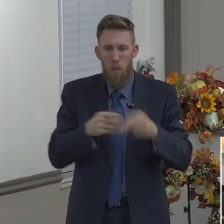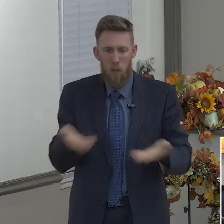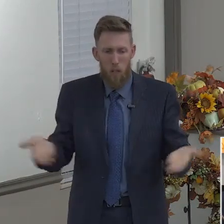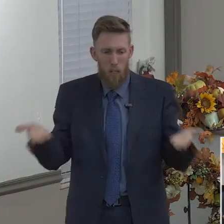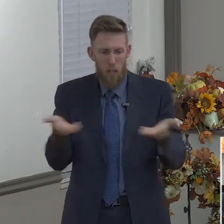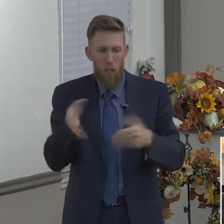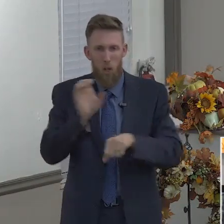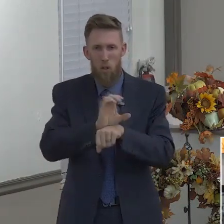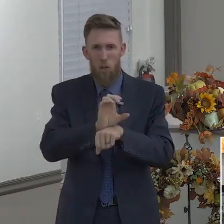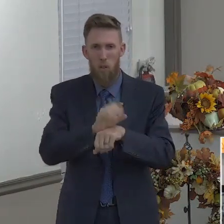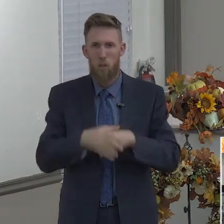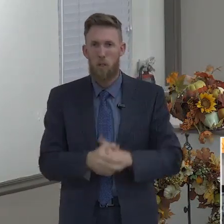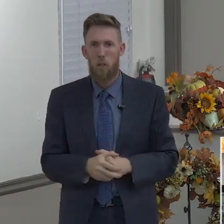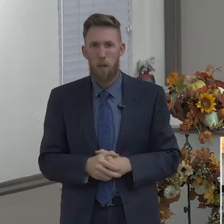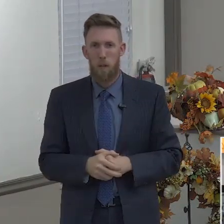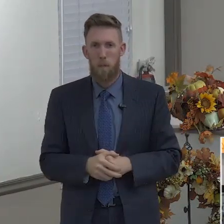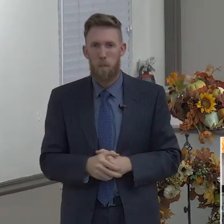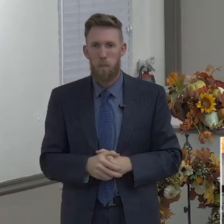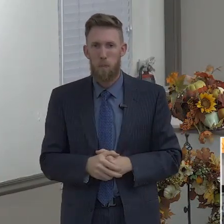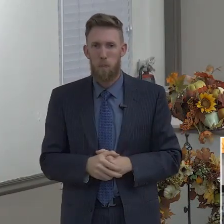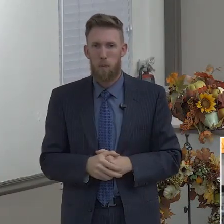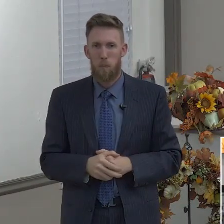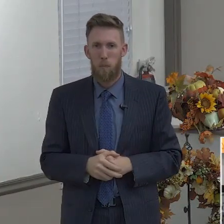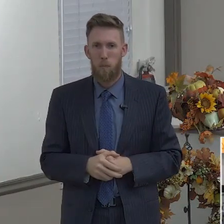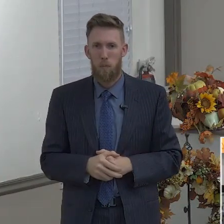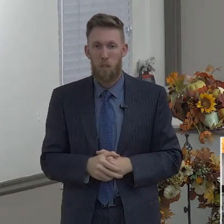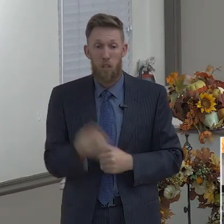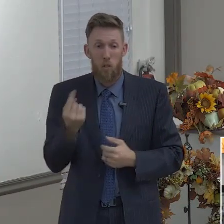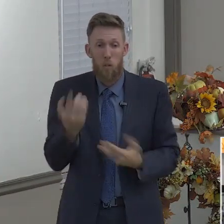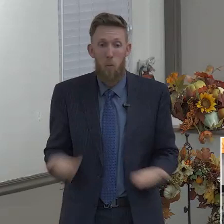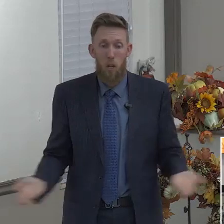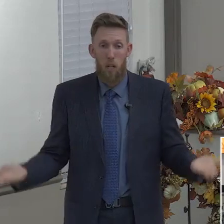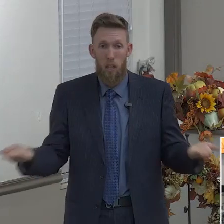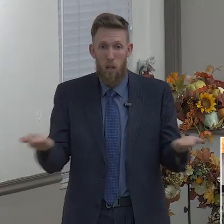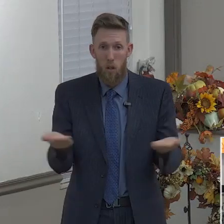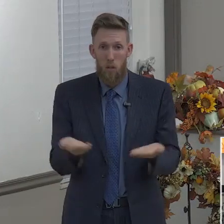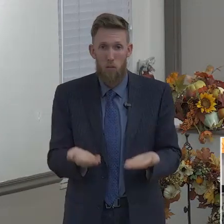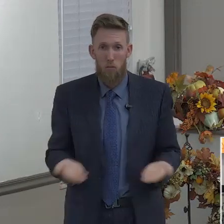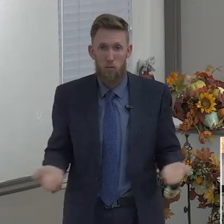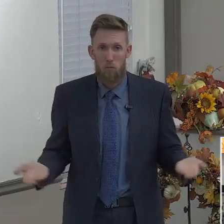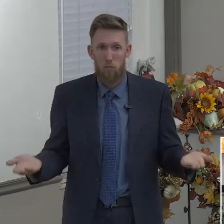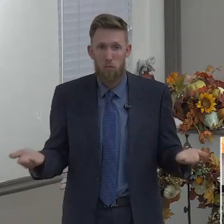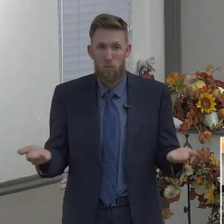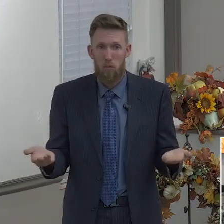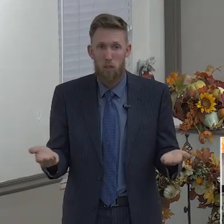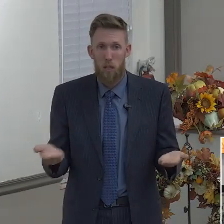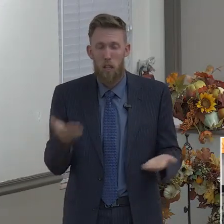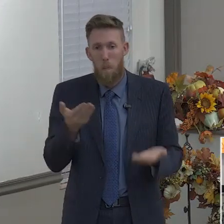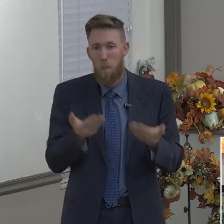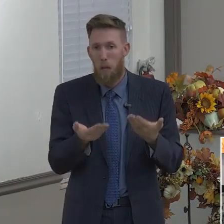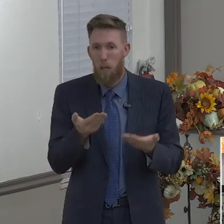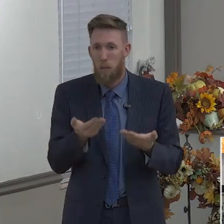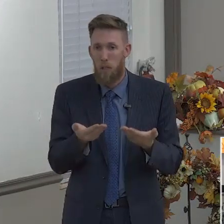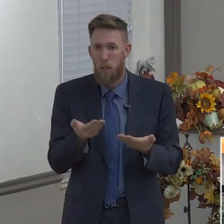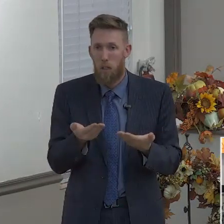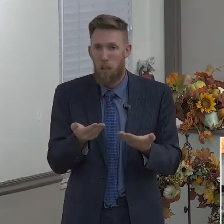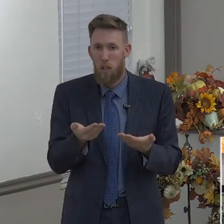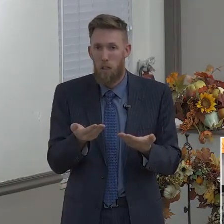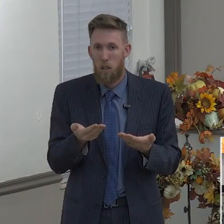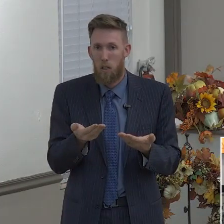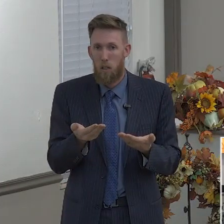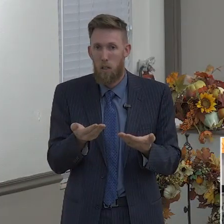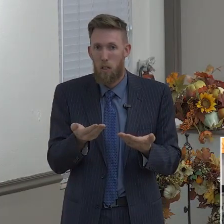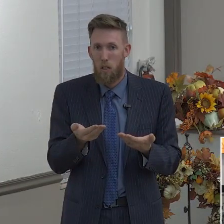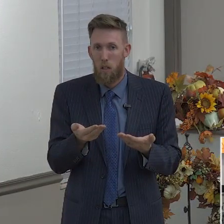Is there someone at Elmwood Baptist Church that you have a dislike for, a